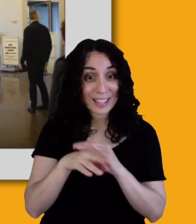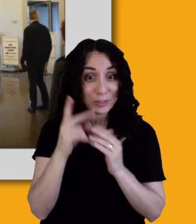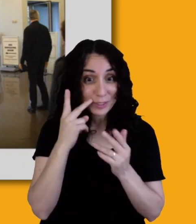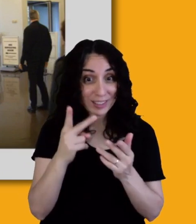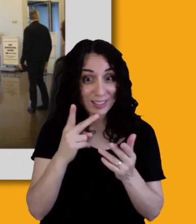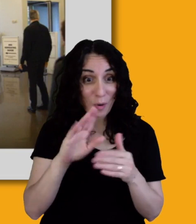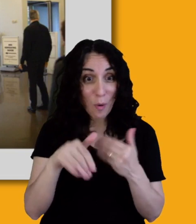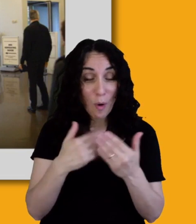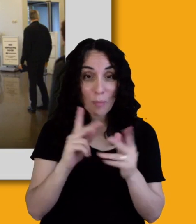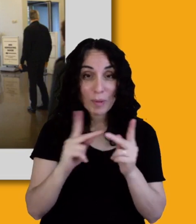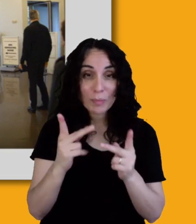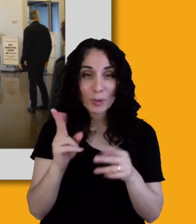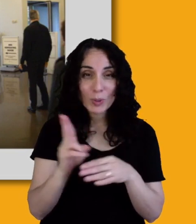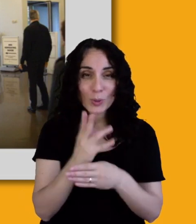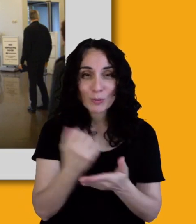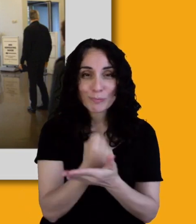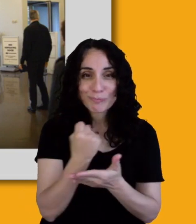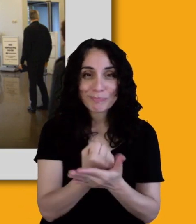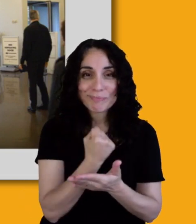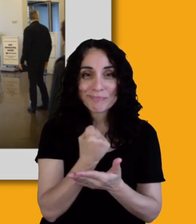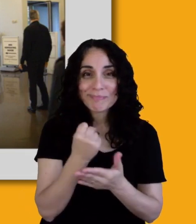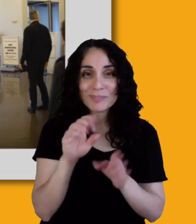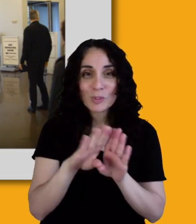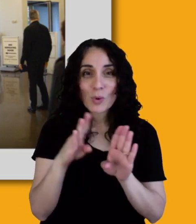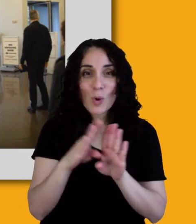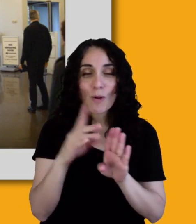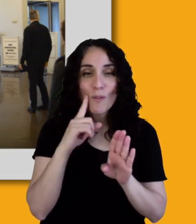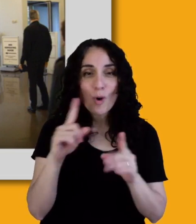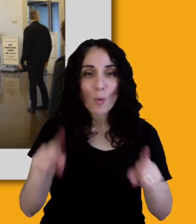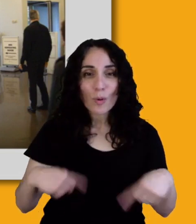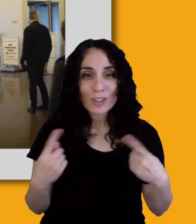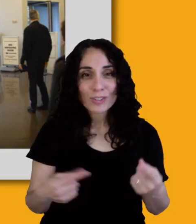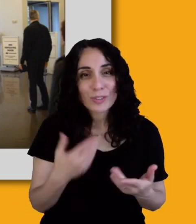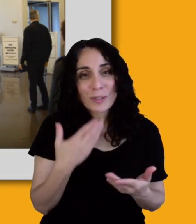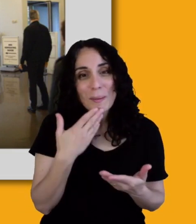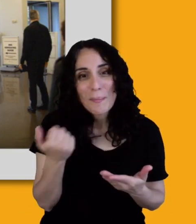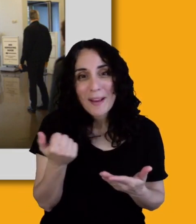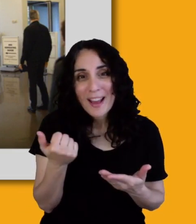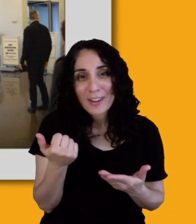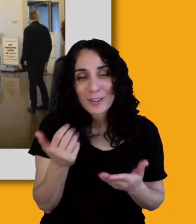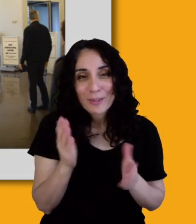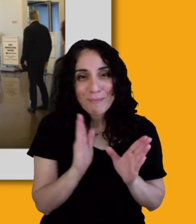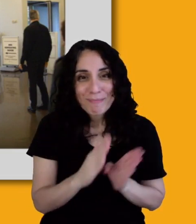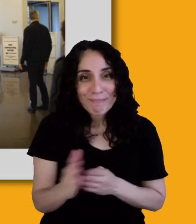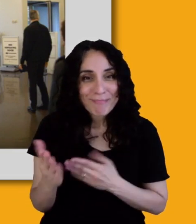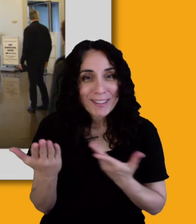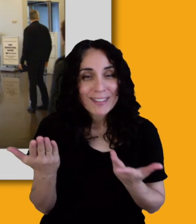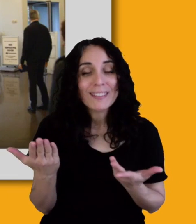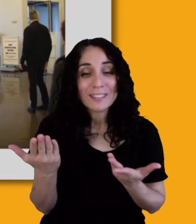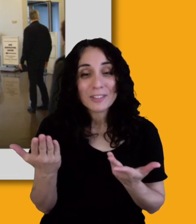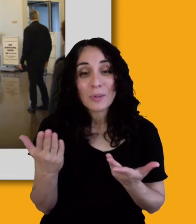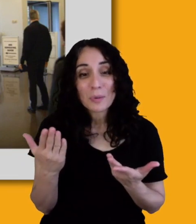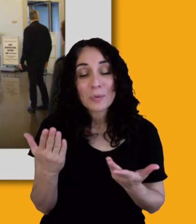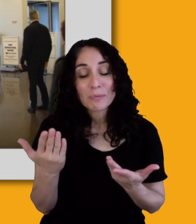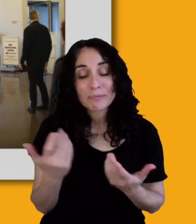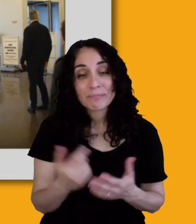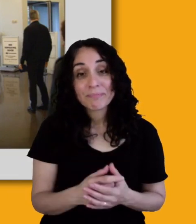that is intended for people who use wheelchairs, but in fact, it's a much better arrangement. And so over time, the next slide,